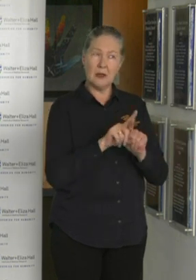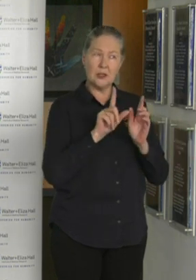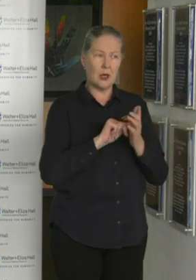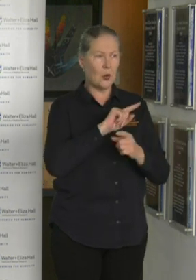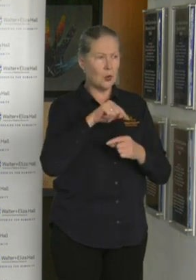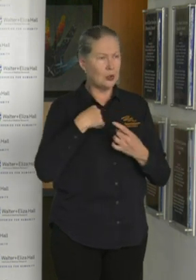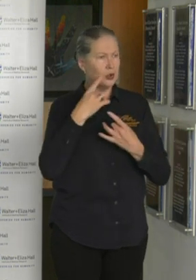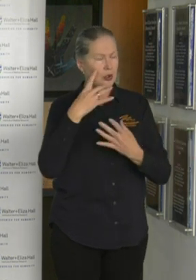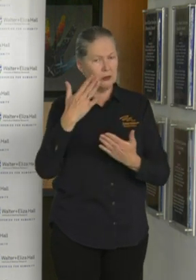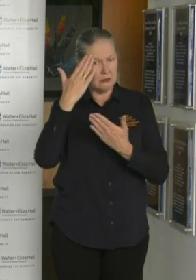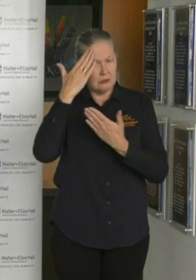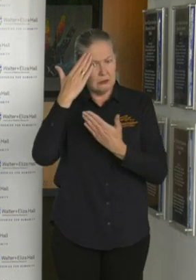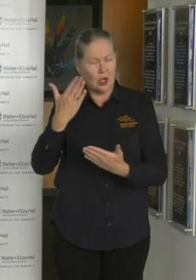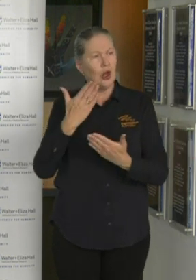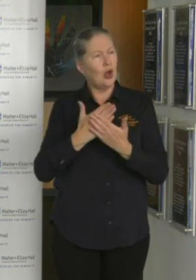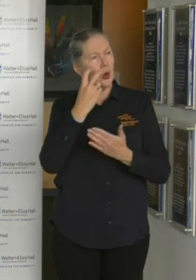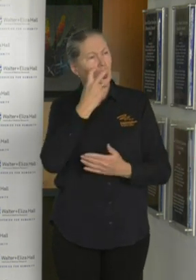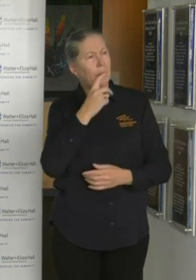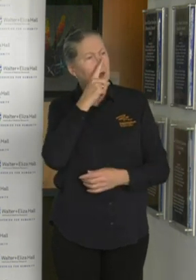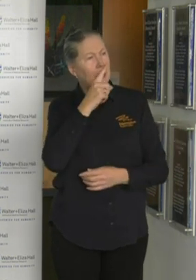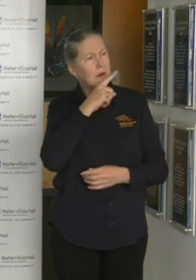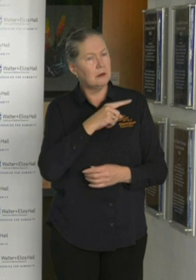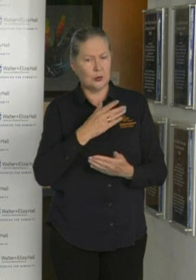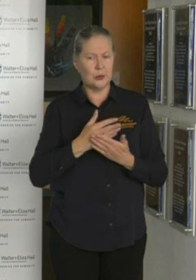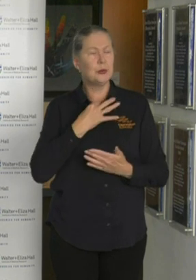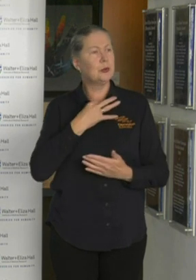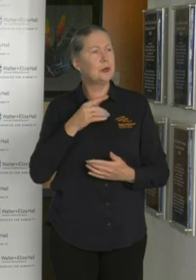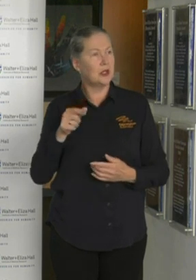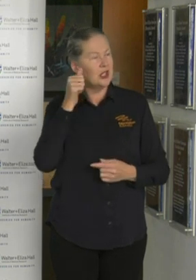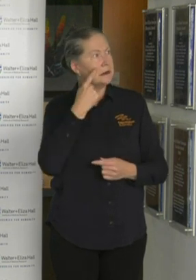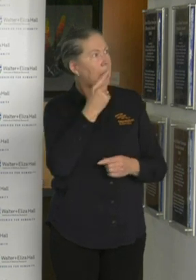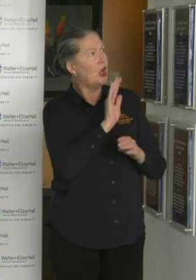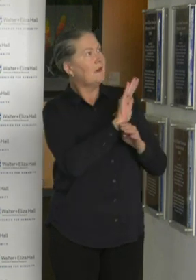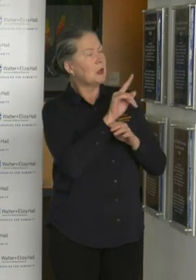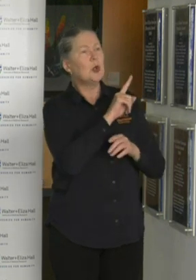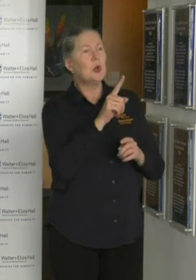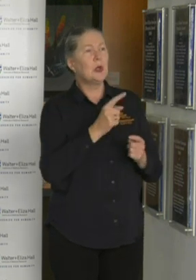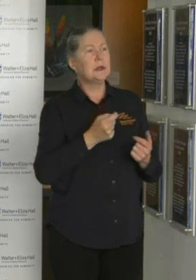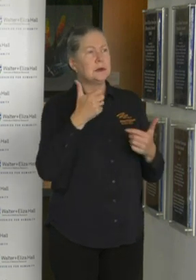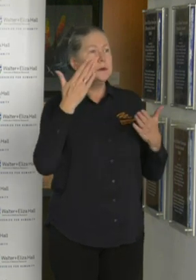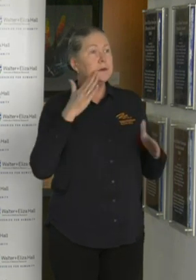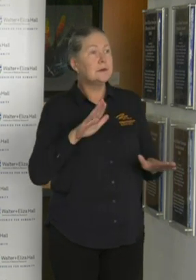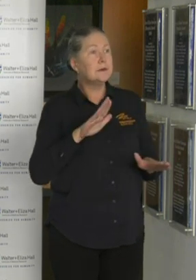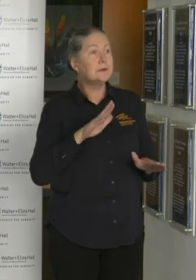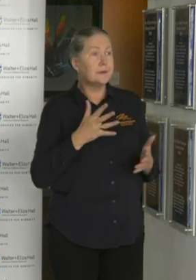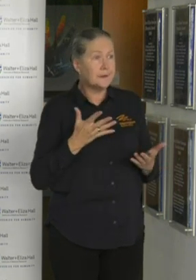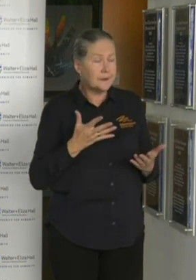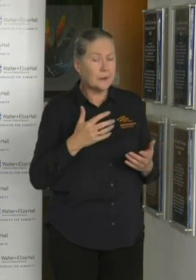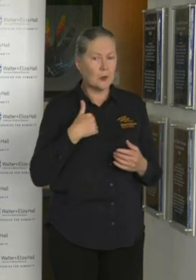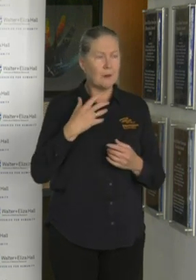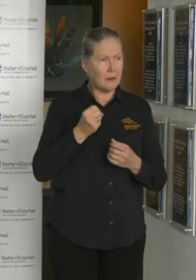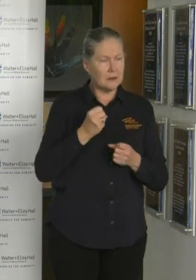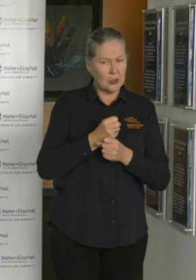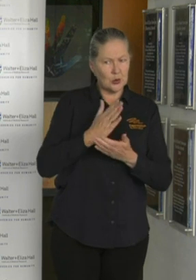Our seniors are our most vulnerable. Around the world they are those that are most vulnerable. And giving them the space and the